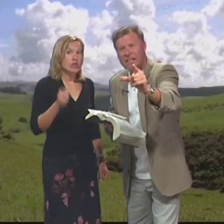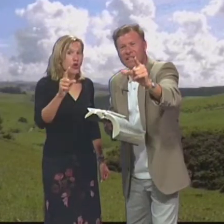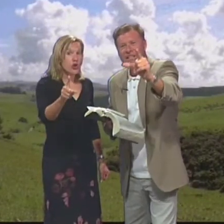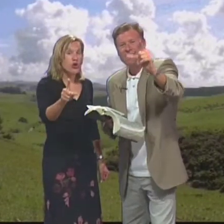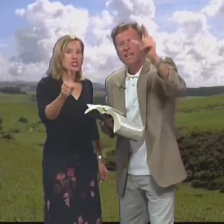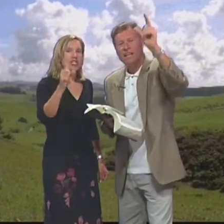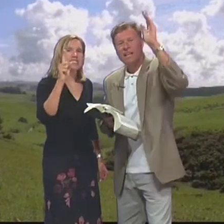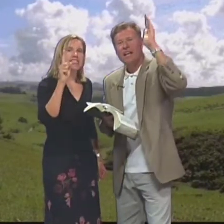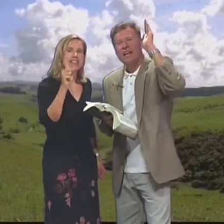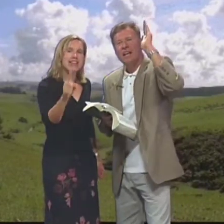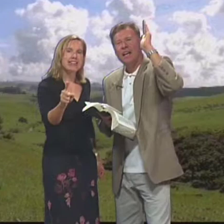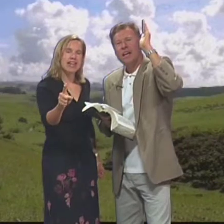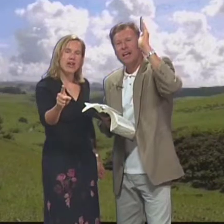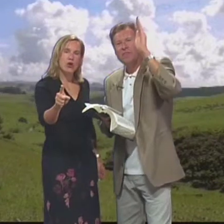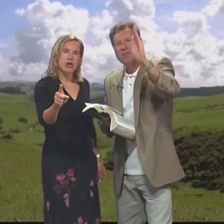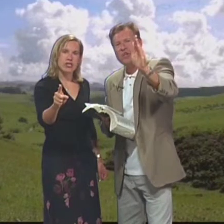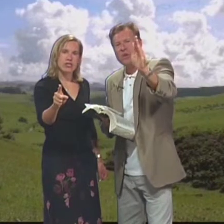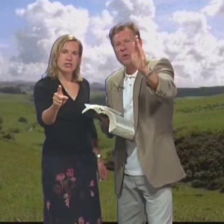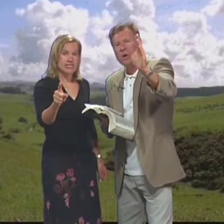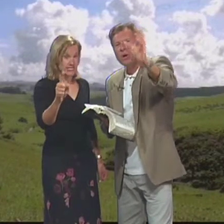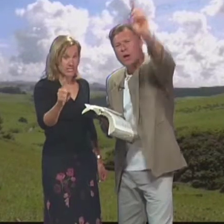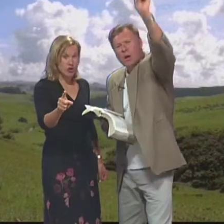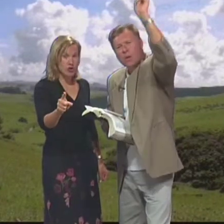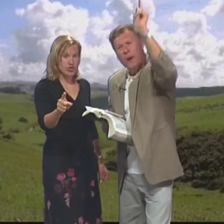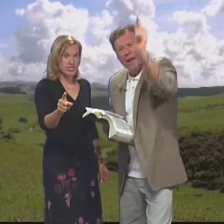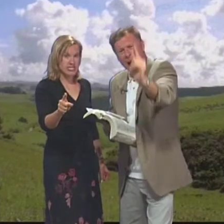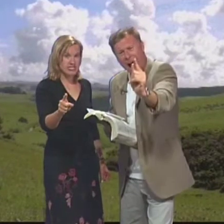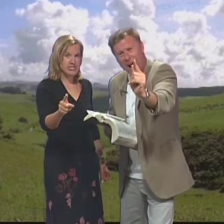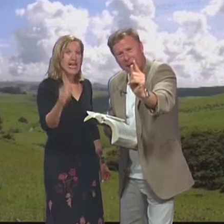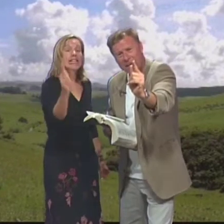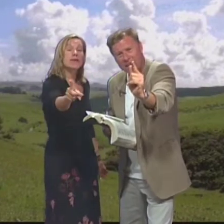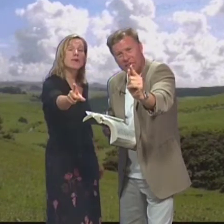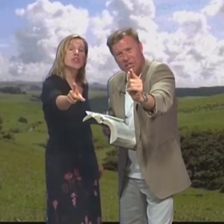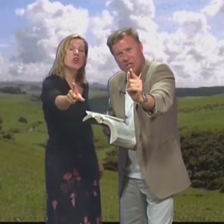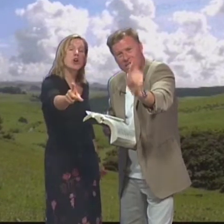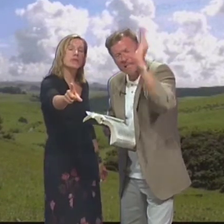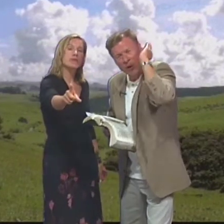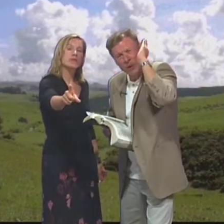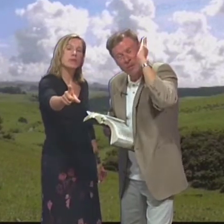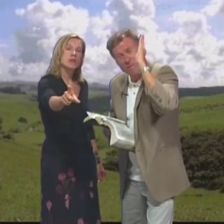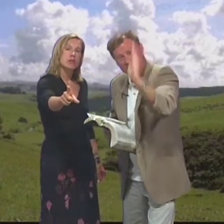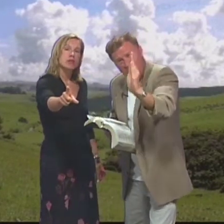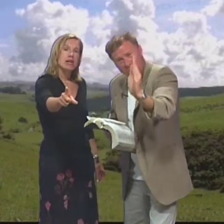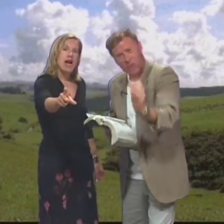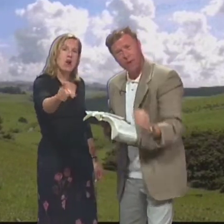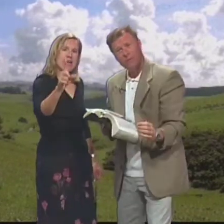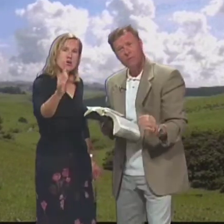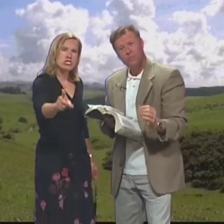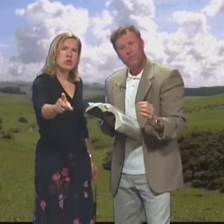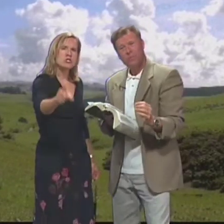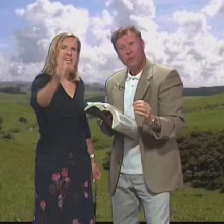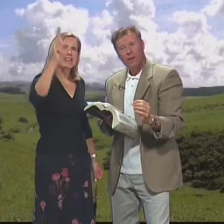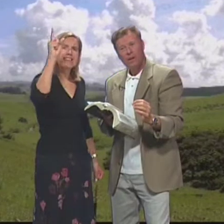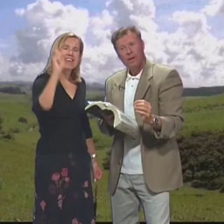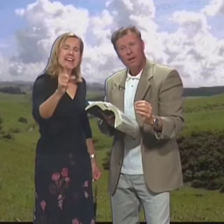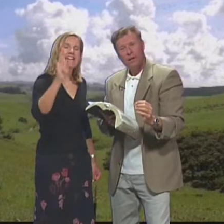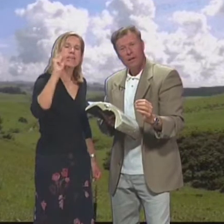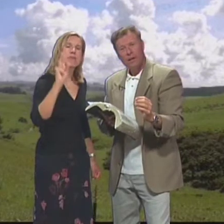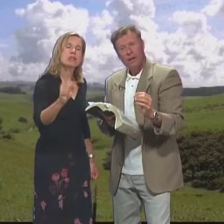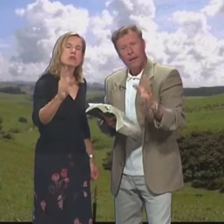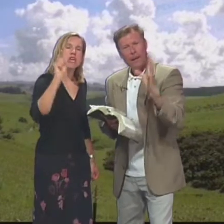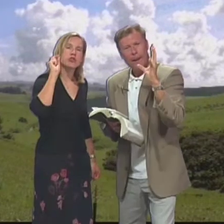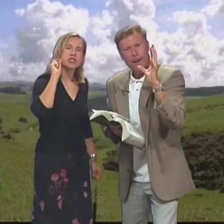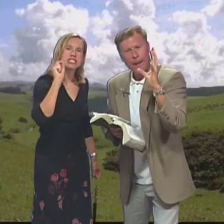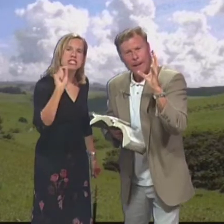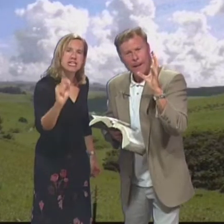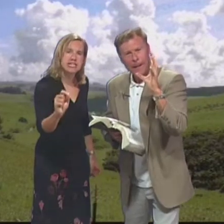Si no lo conoces Acércate a hoy And do Right now En este momento Let the Holy Spirit Fill you Ahora que no se escucha Deja